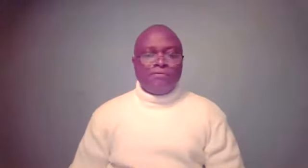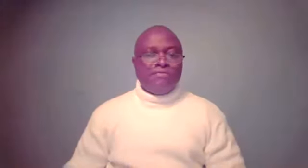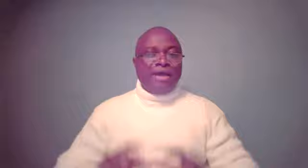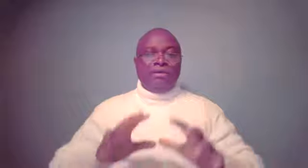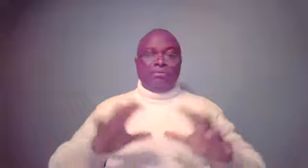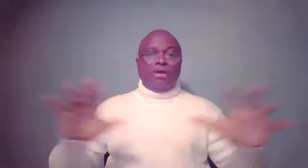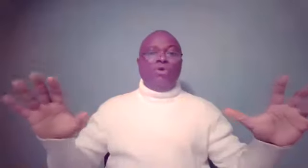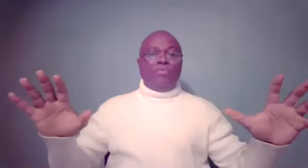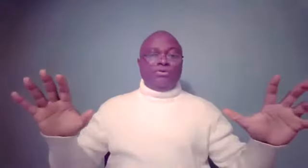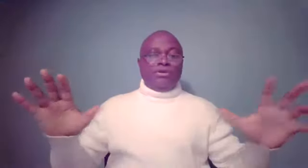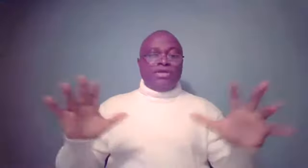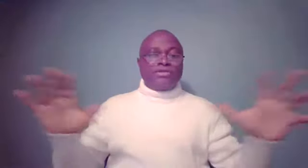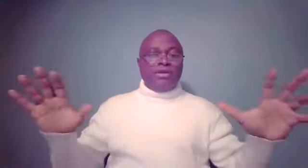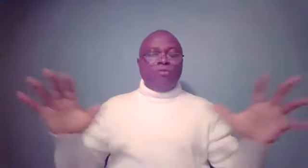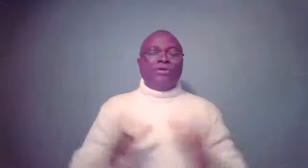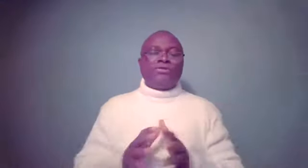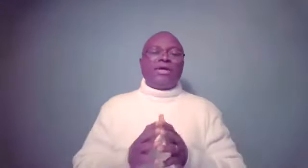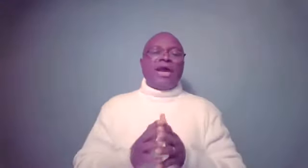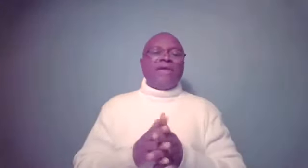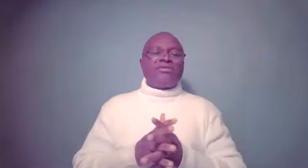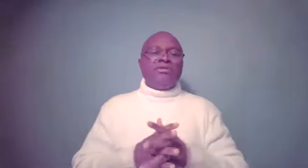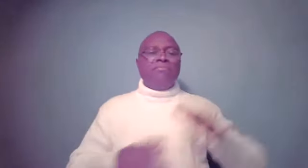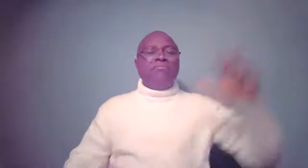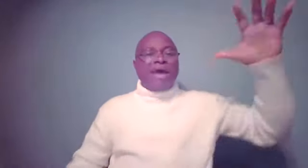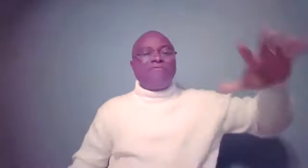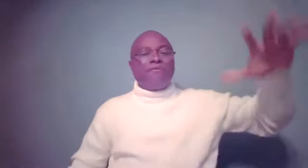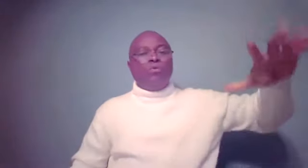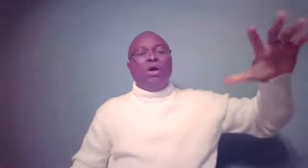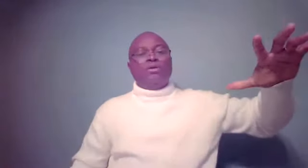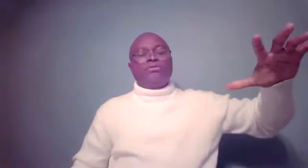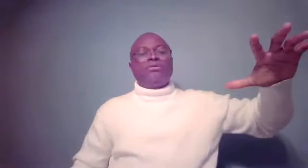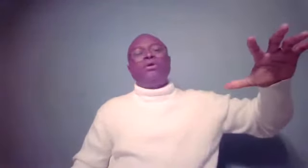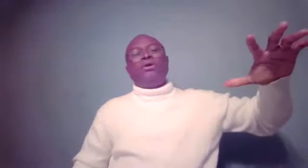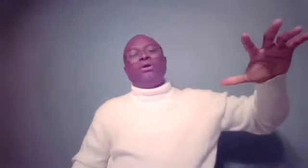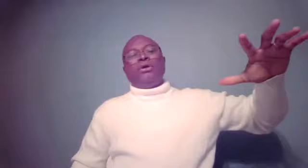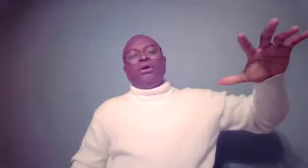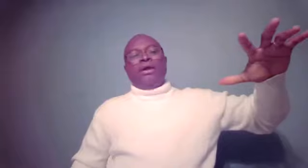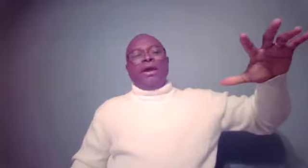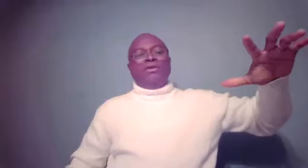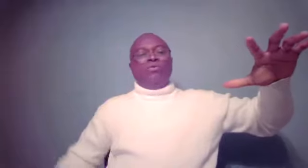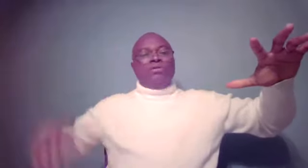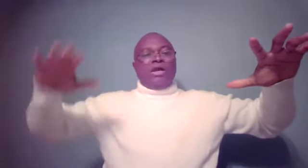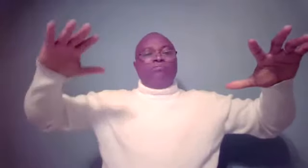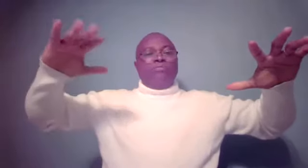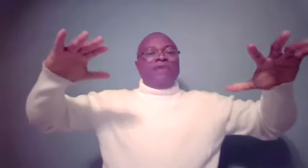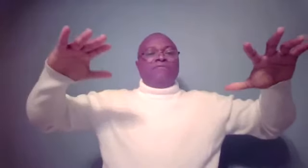divine helpers, destiny helpers. I see the mindful ones and the ones that are mindful